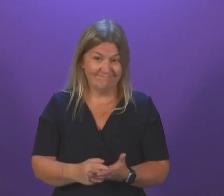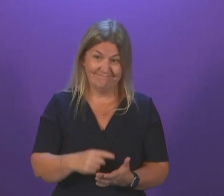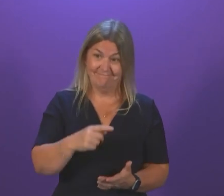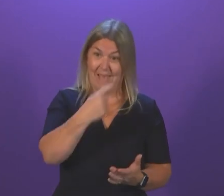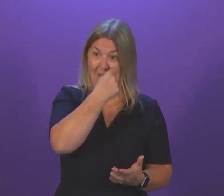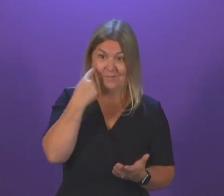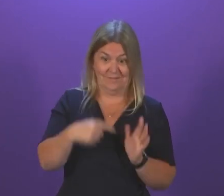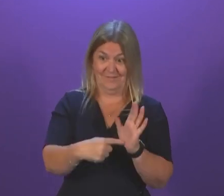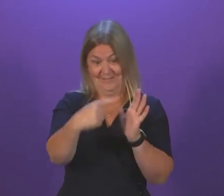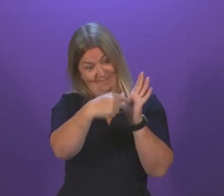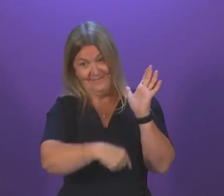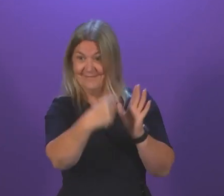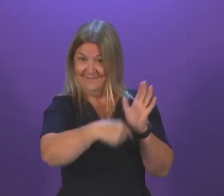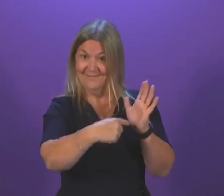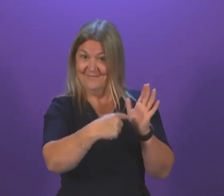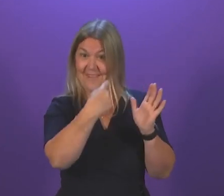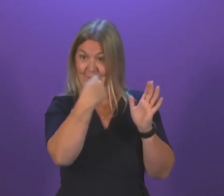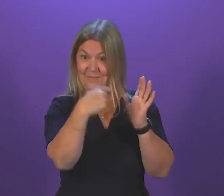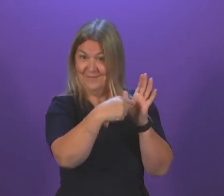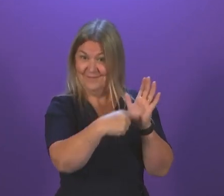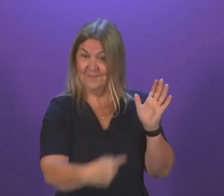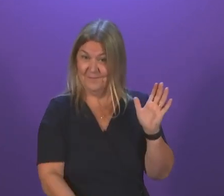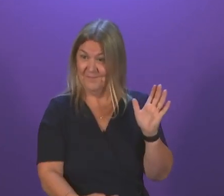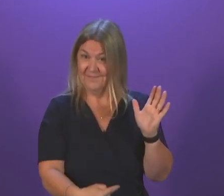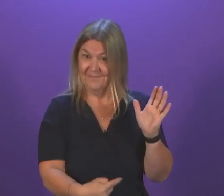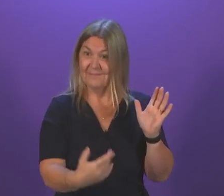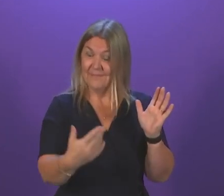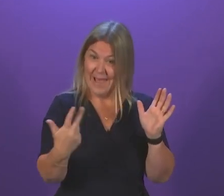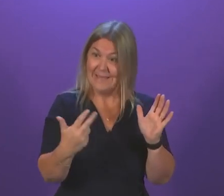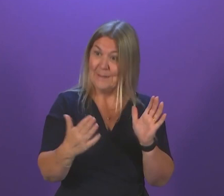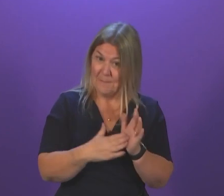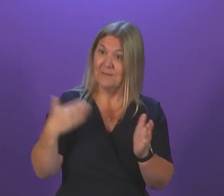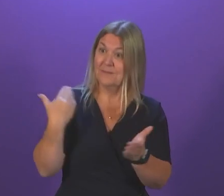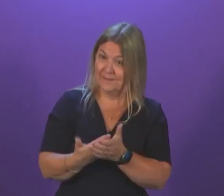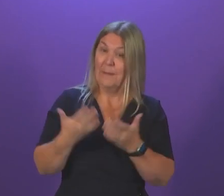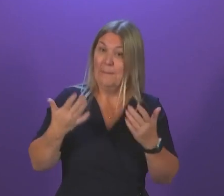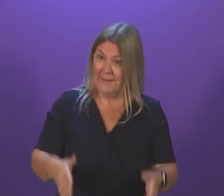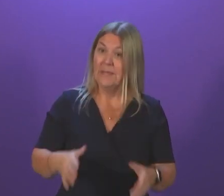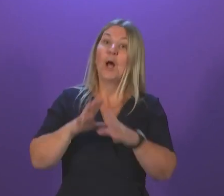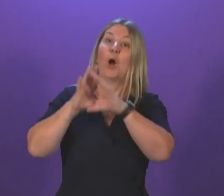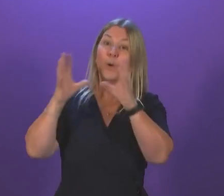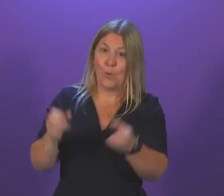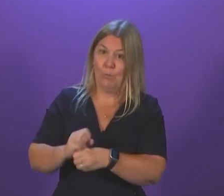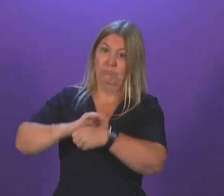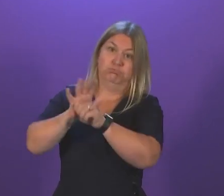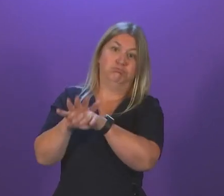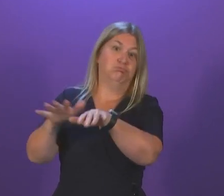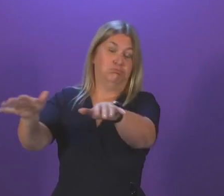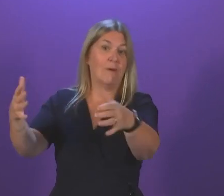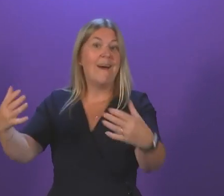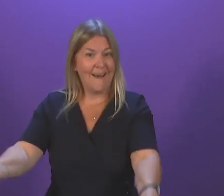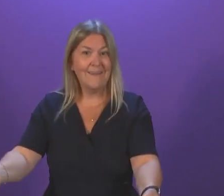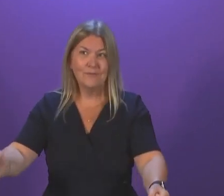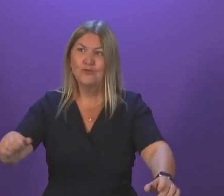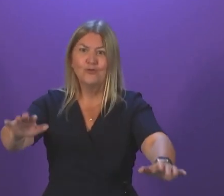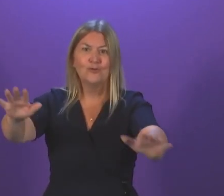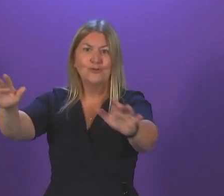that they were. We have had for the past 18 months a global pandemic. We are still in that global pandemic. That is creating